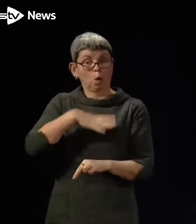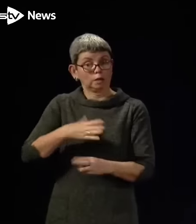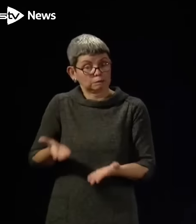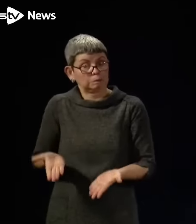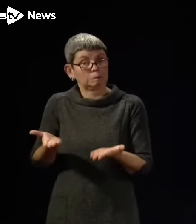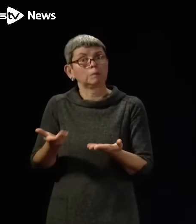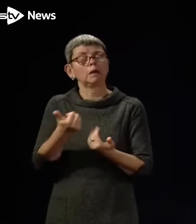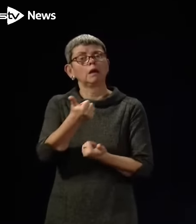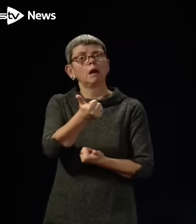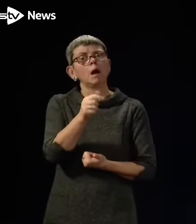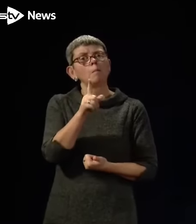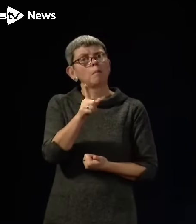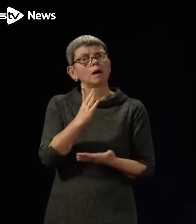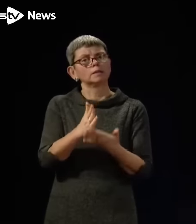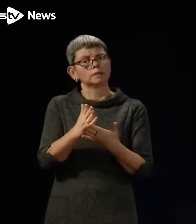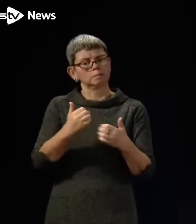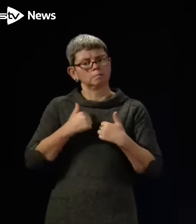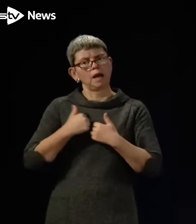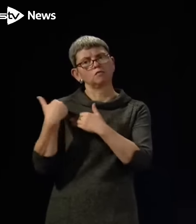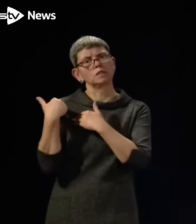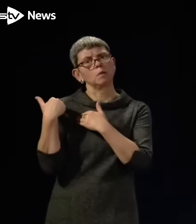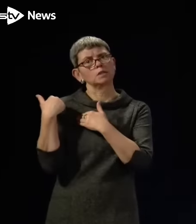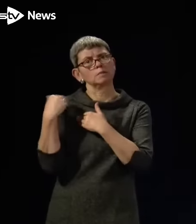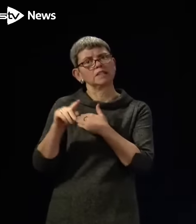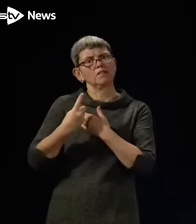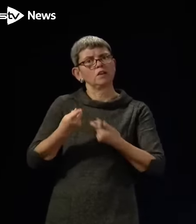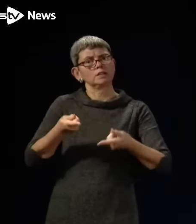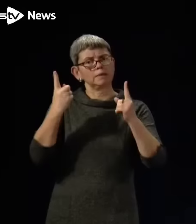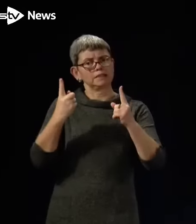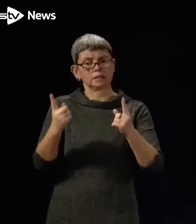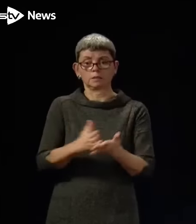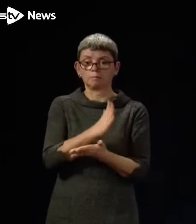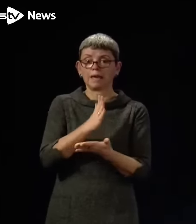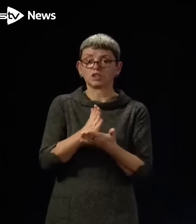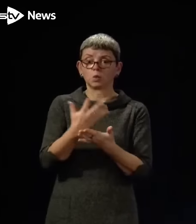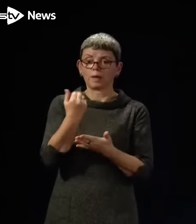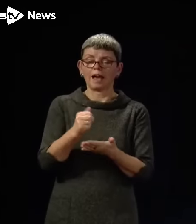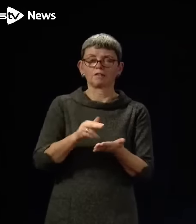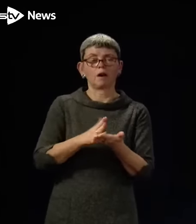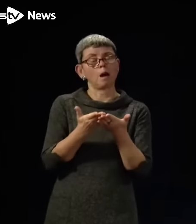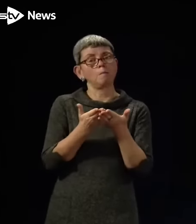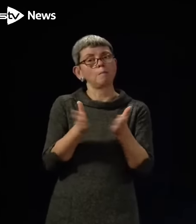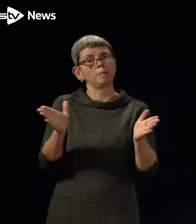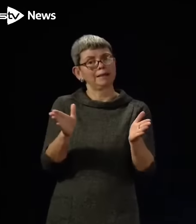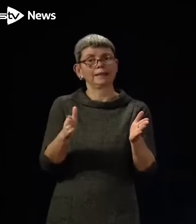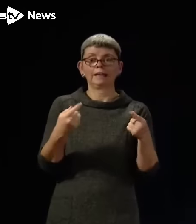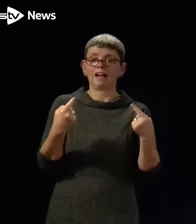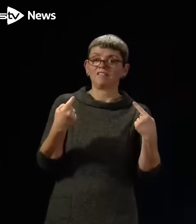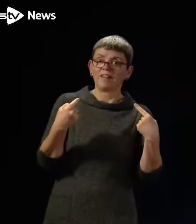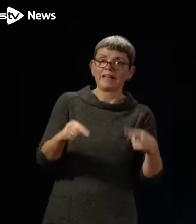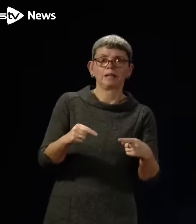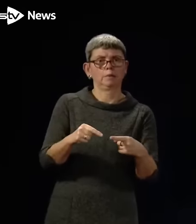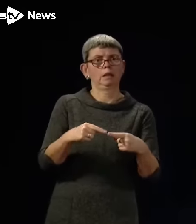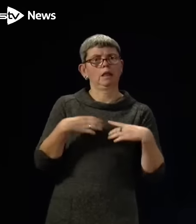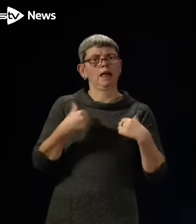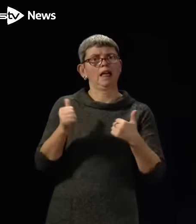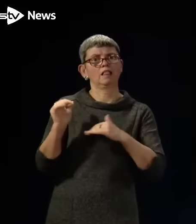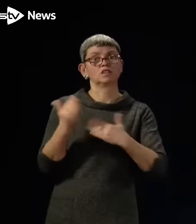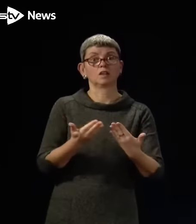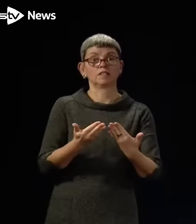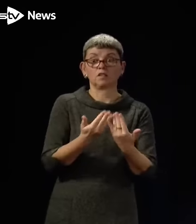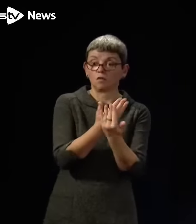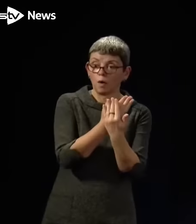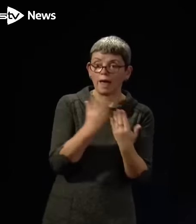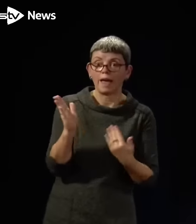ensure that we have a health service, a health service, a publicly funded health service available and free at the point of need for everybody